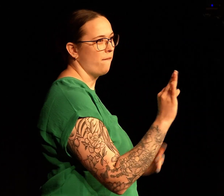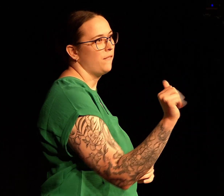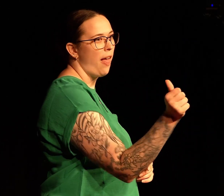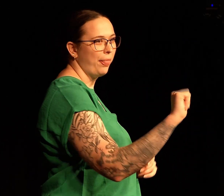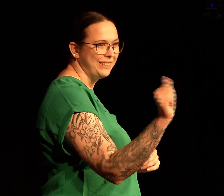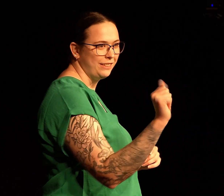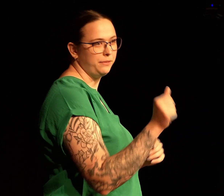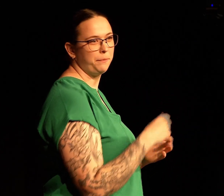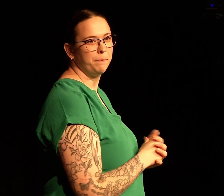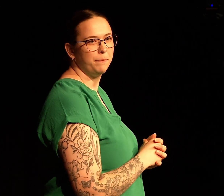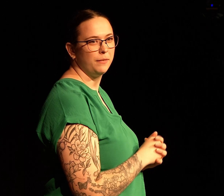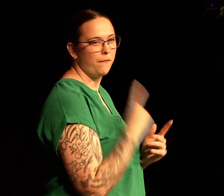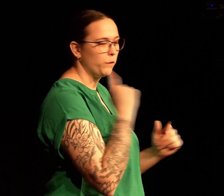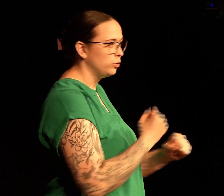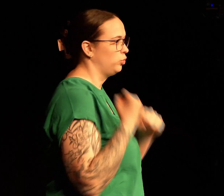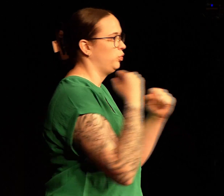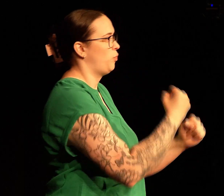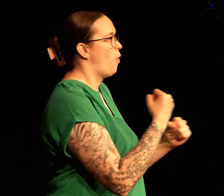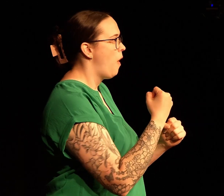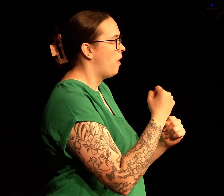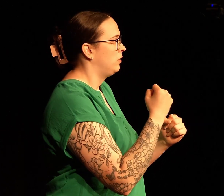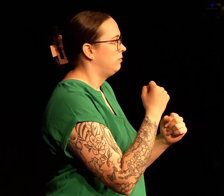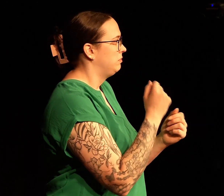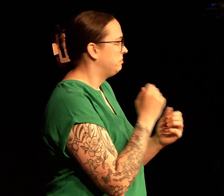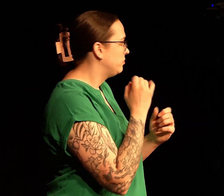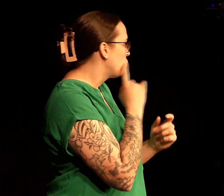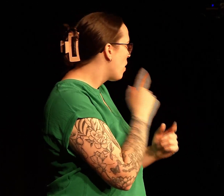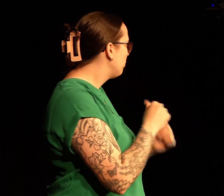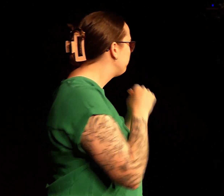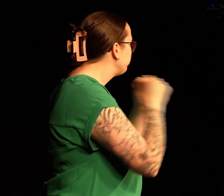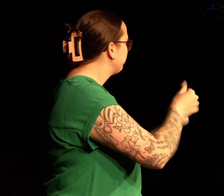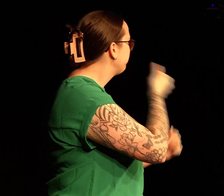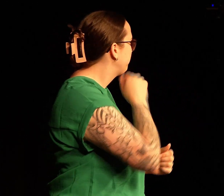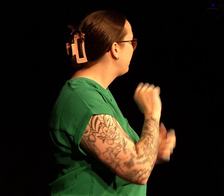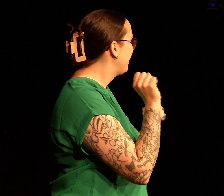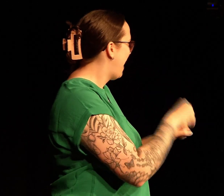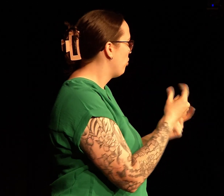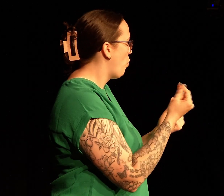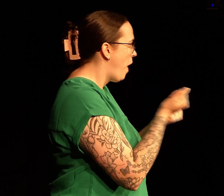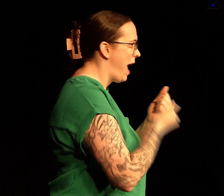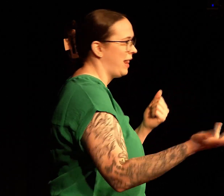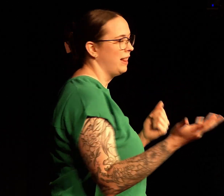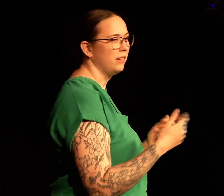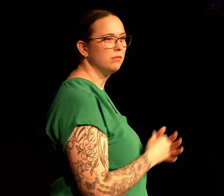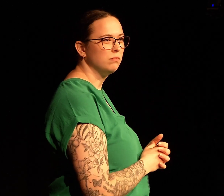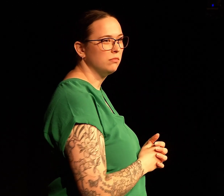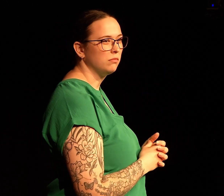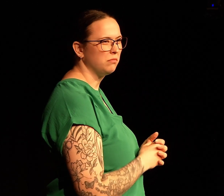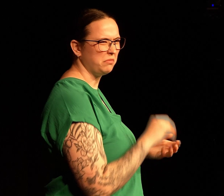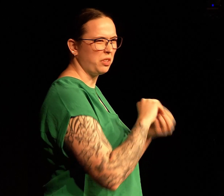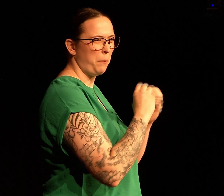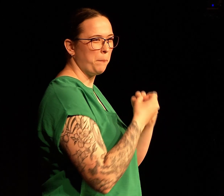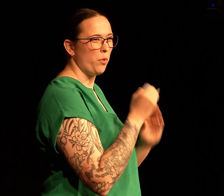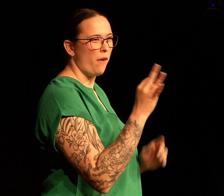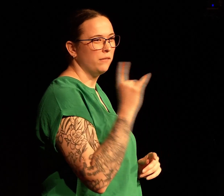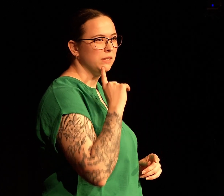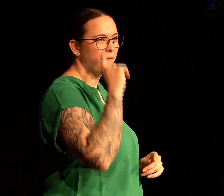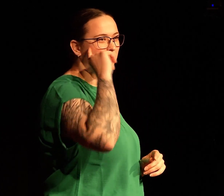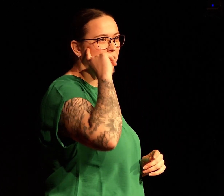There's athleticism. Athleticism has numbers. Numbers can show you have endurance or agility within your given sport. And